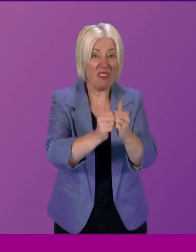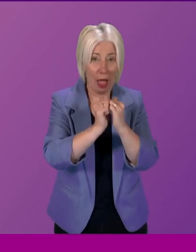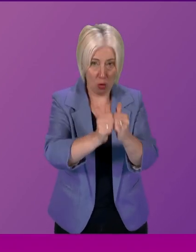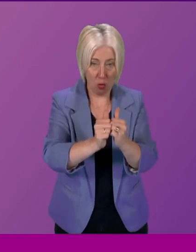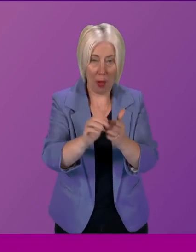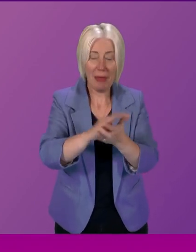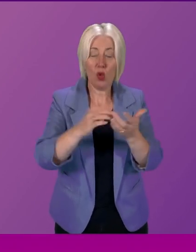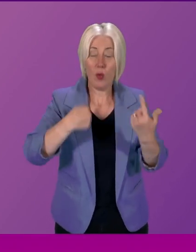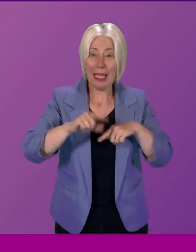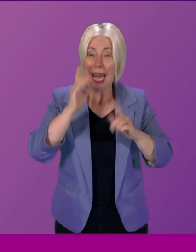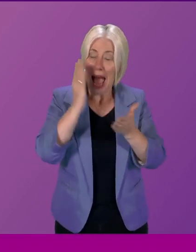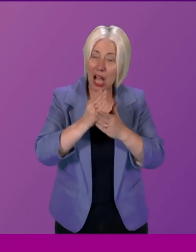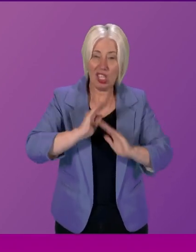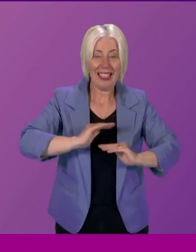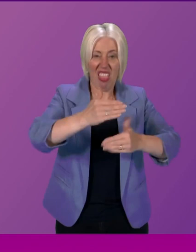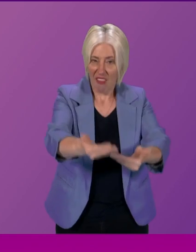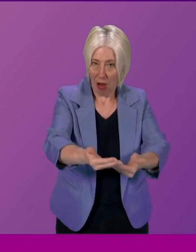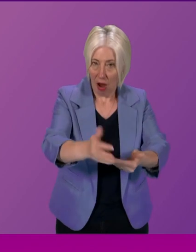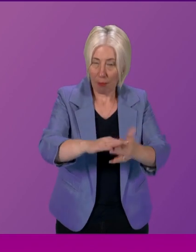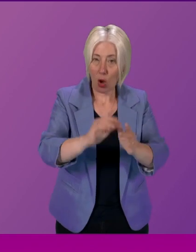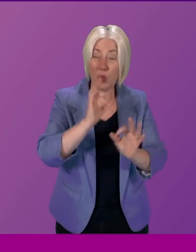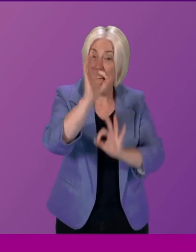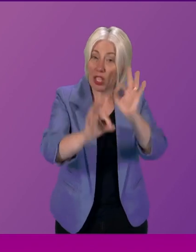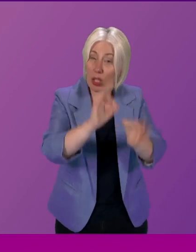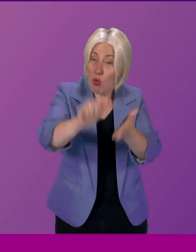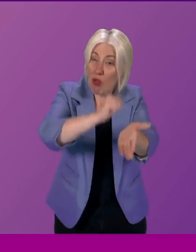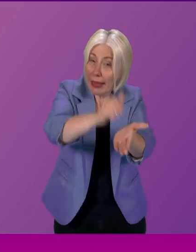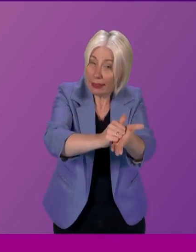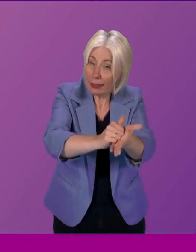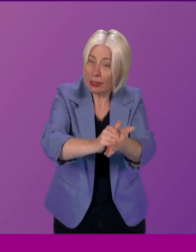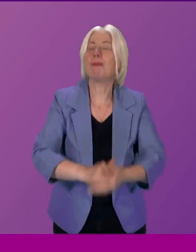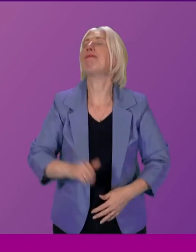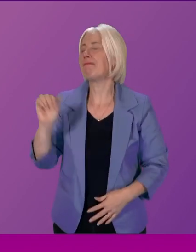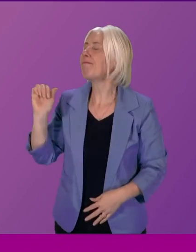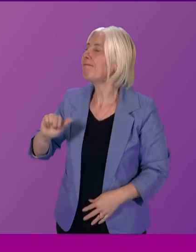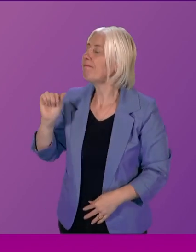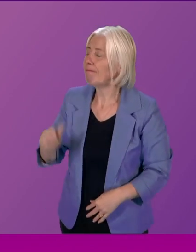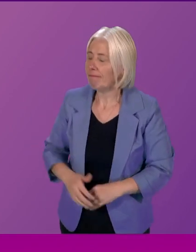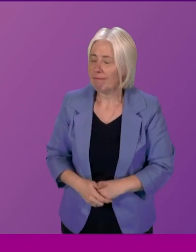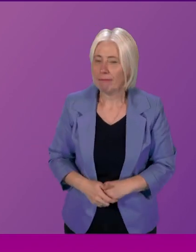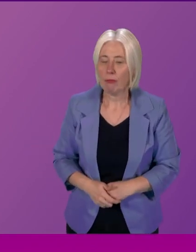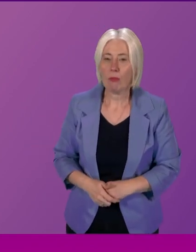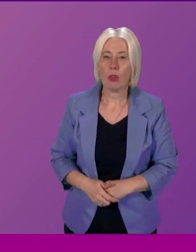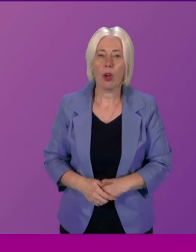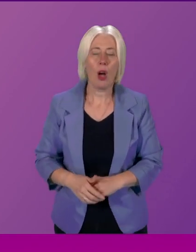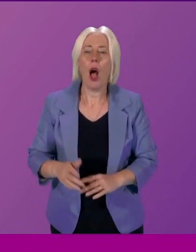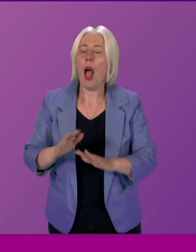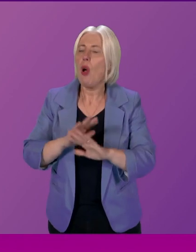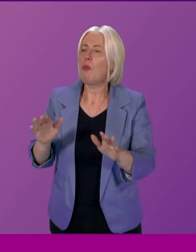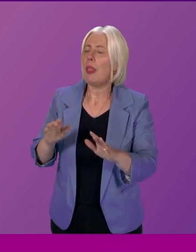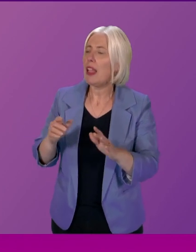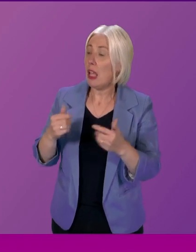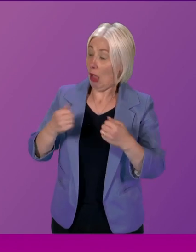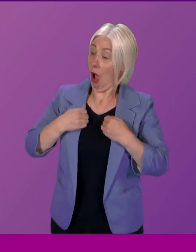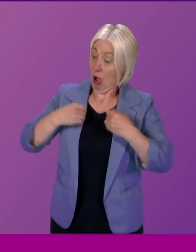deliver something Paul O'Kane yeah I certainly don't think that you know we should rely on other people I mean